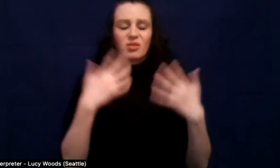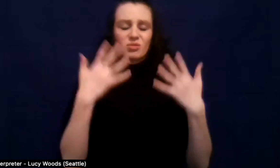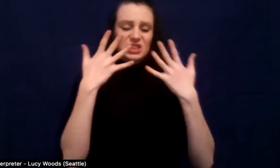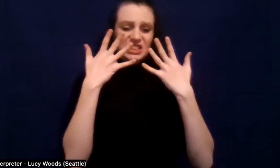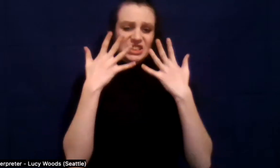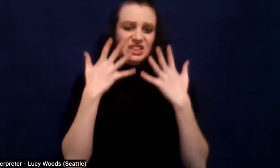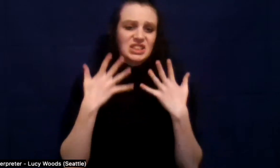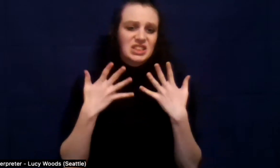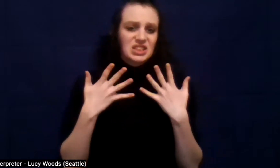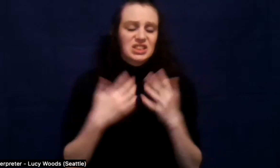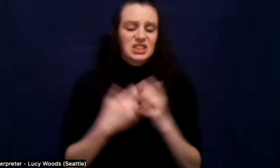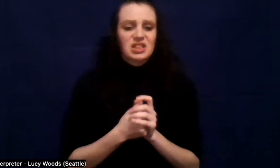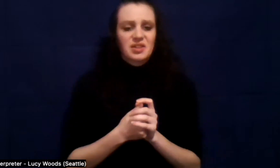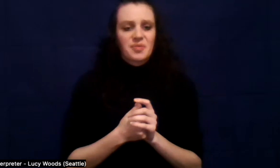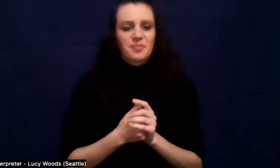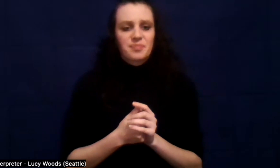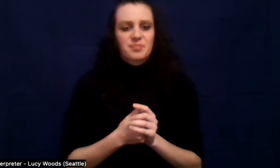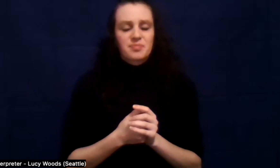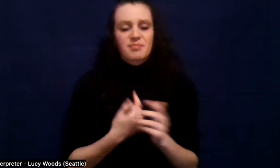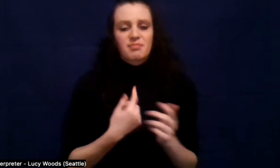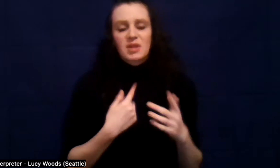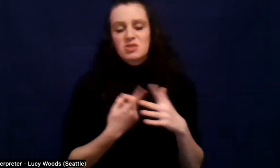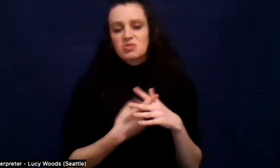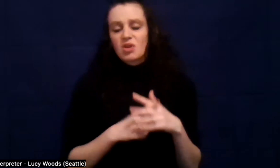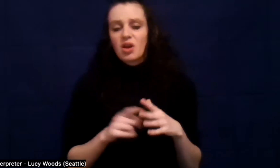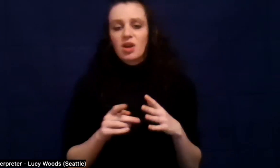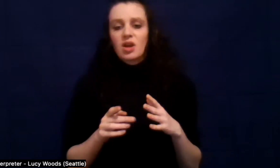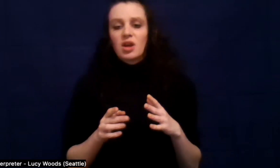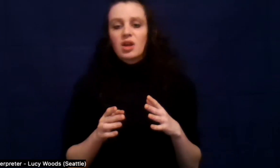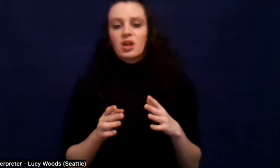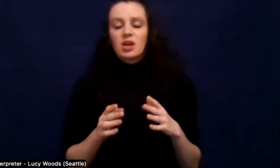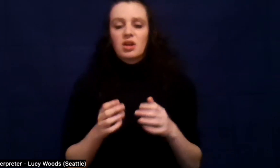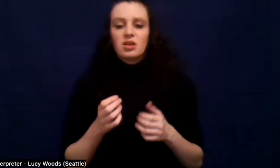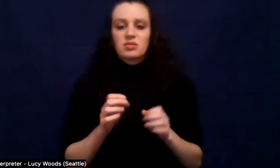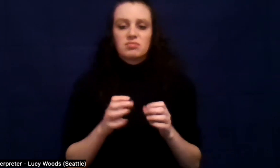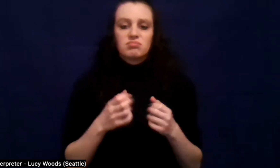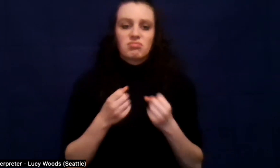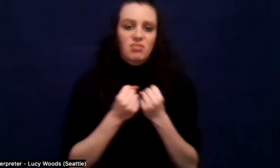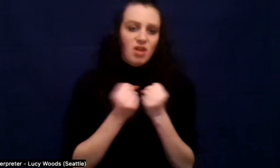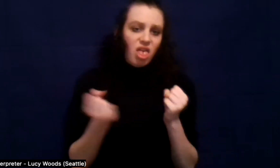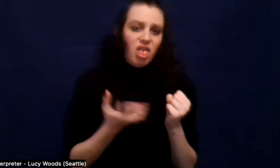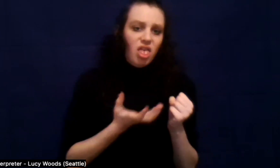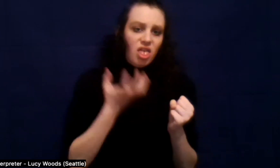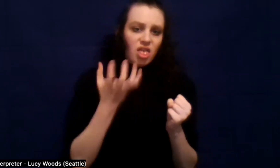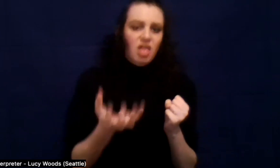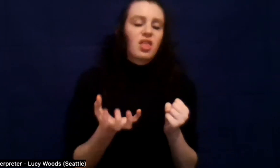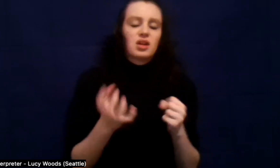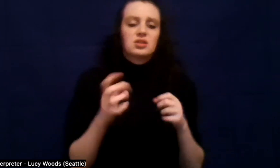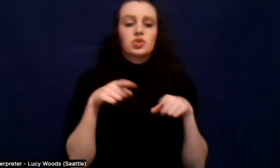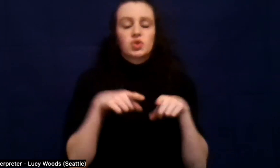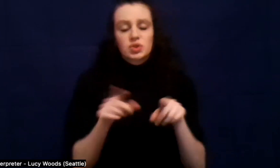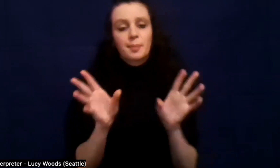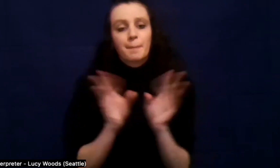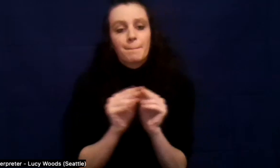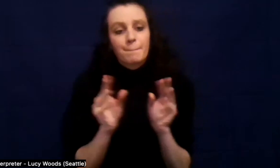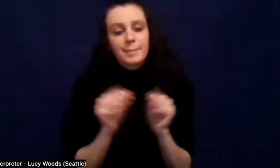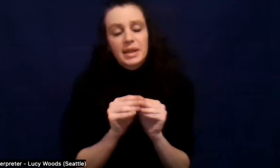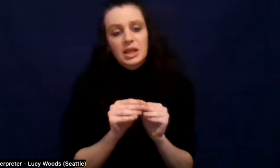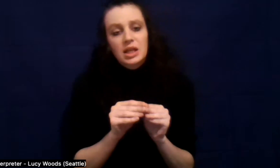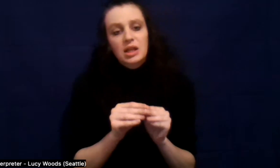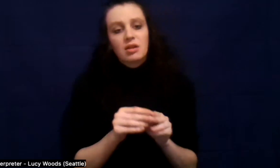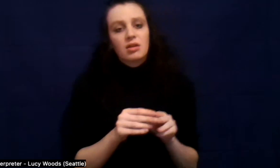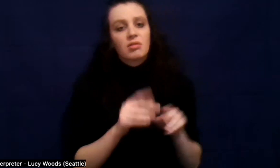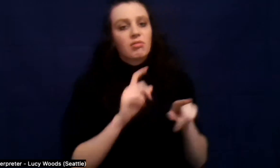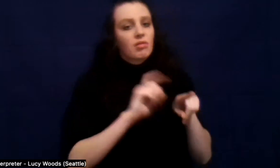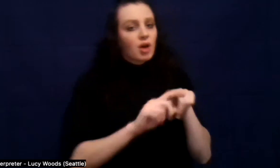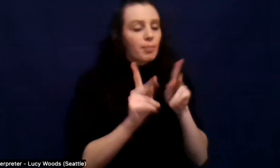start opening up to meetings, um, talking about what's going on. Okay, I'll do that. Um, call people every day.